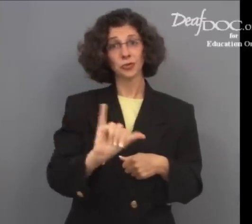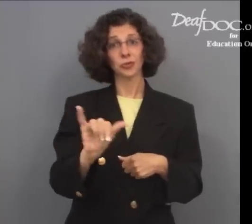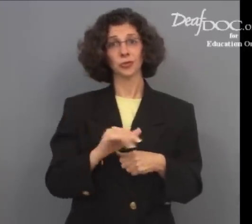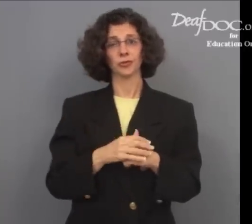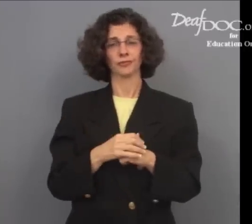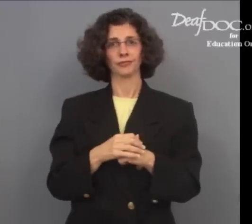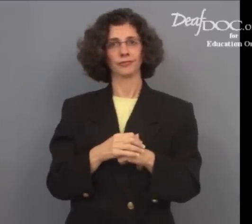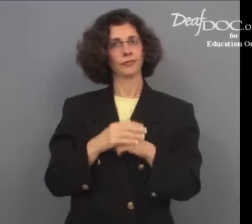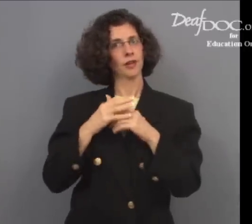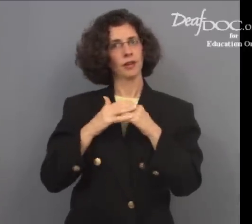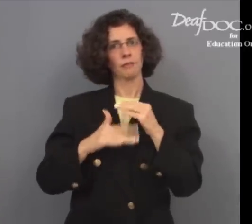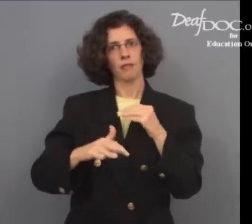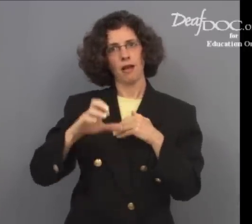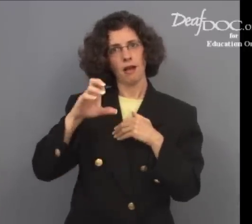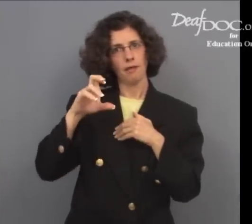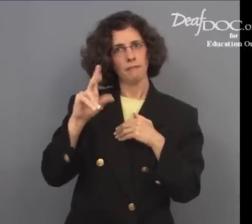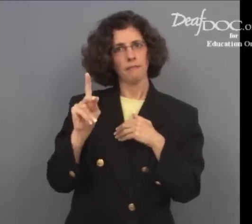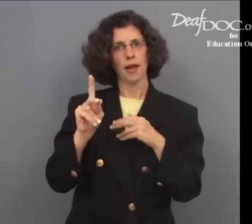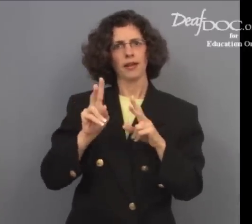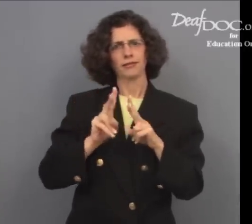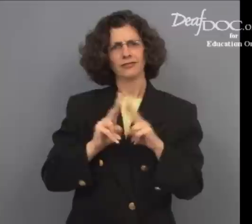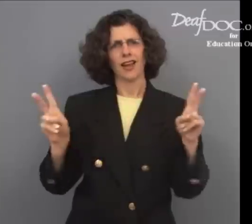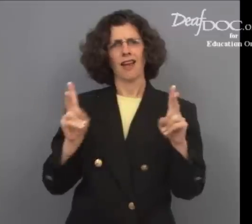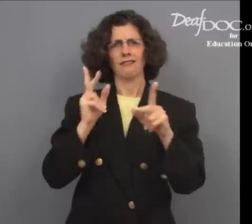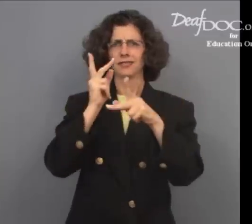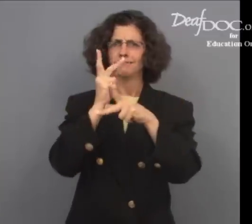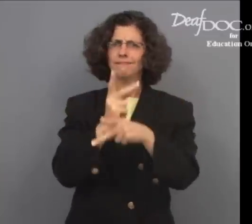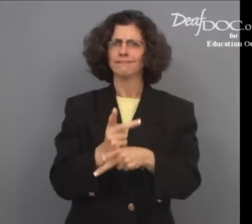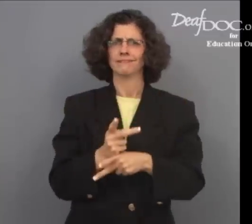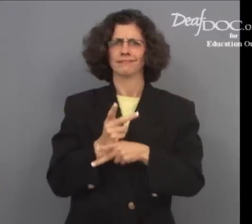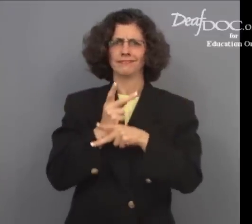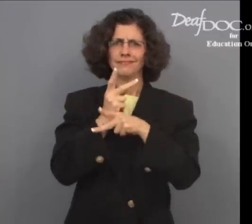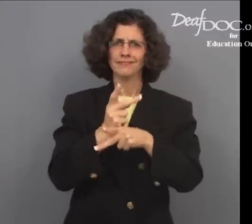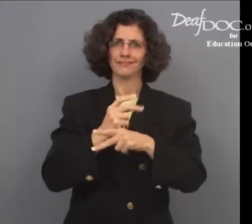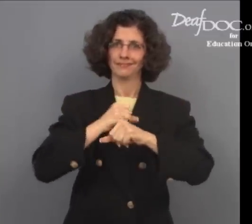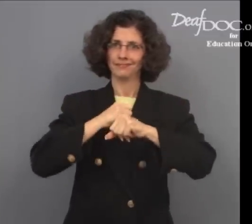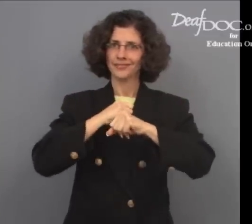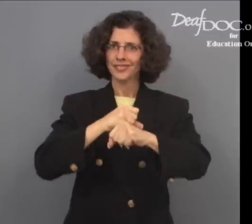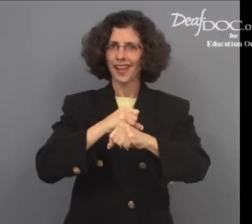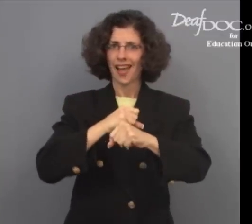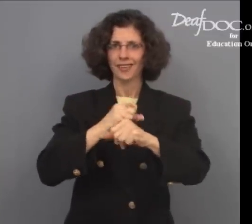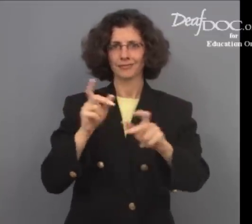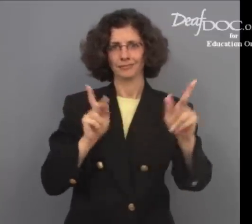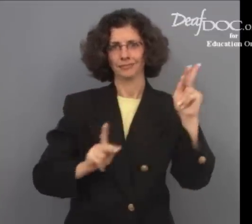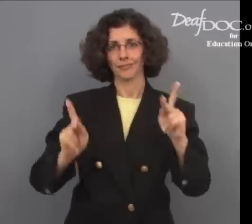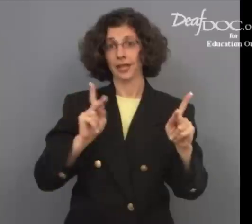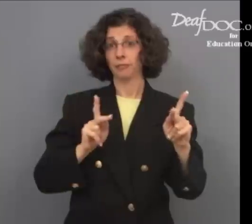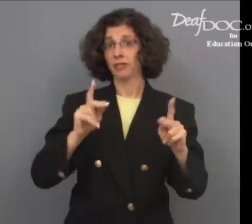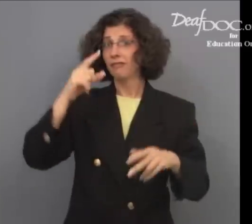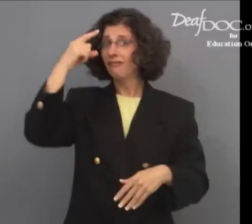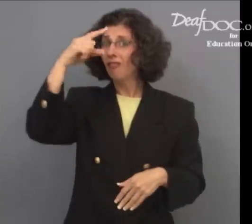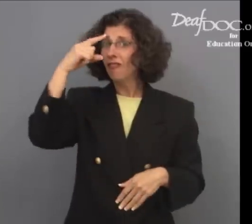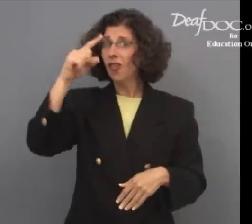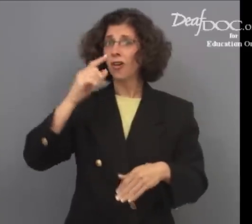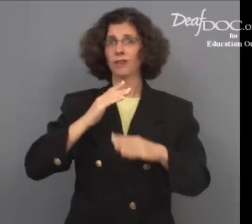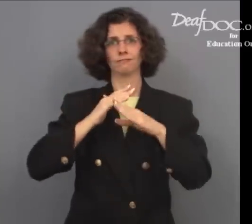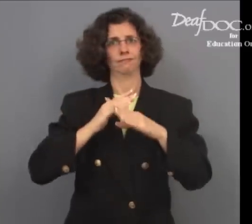Blood banks are extremely careful to protect people from